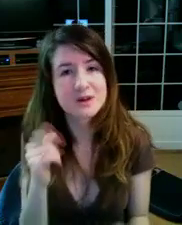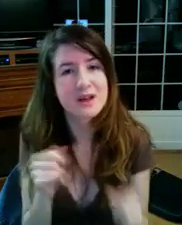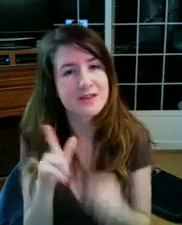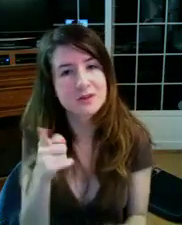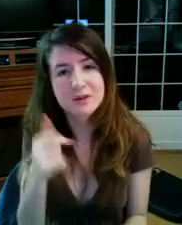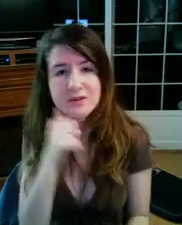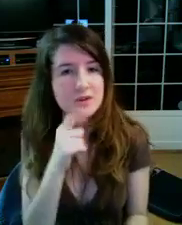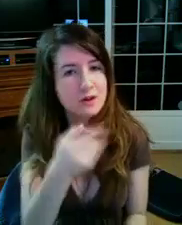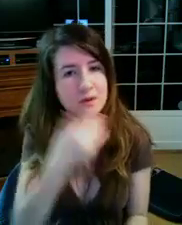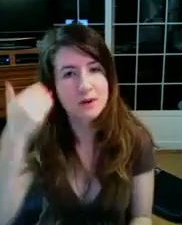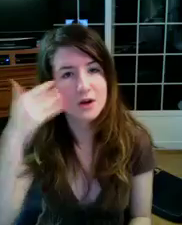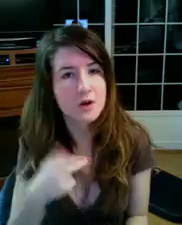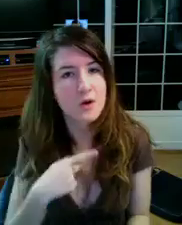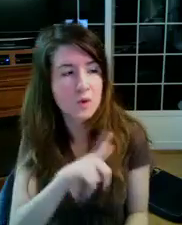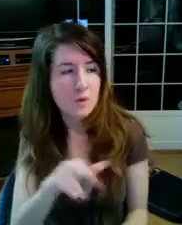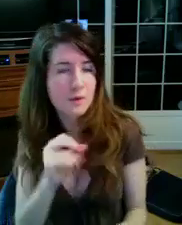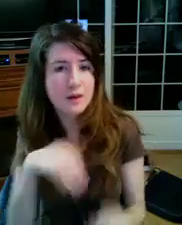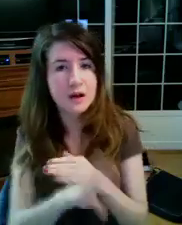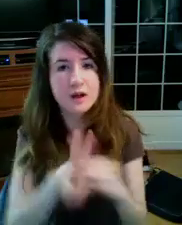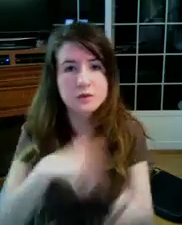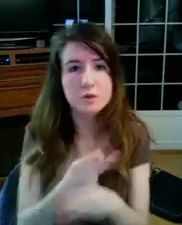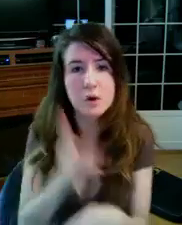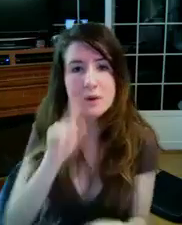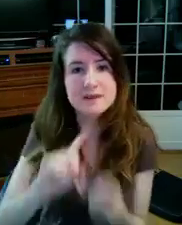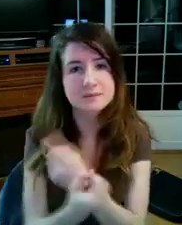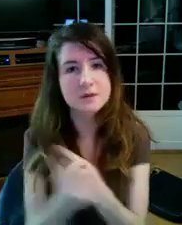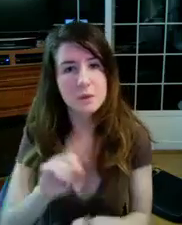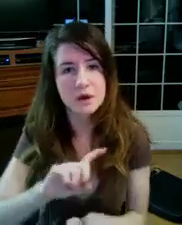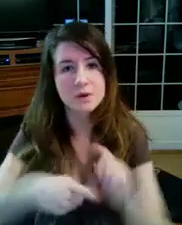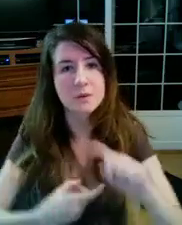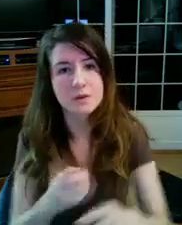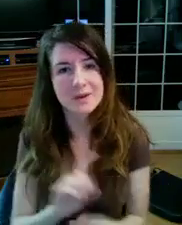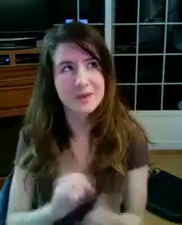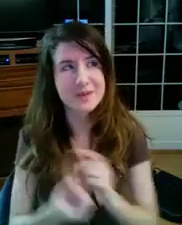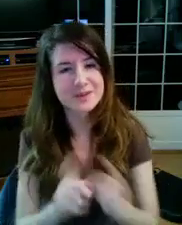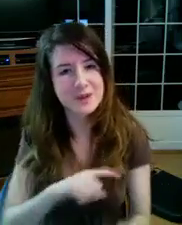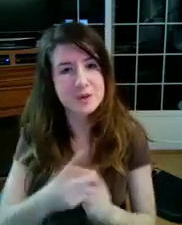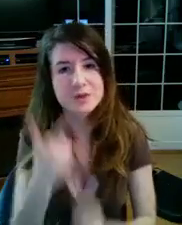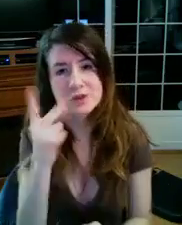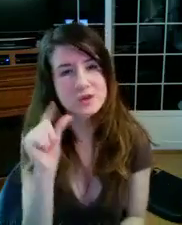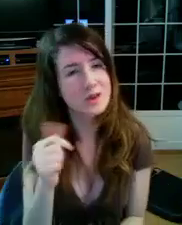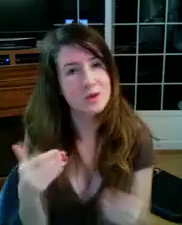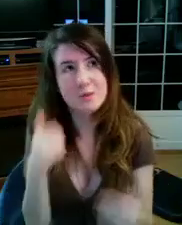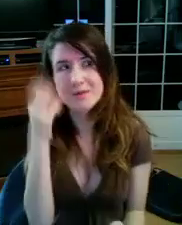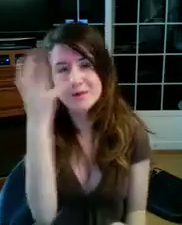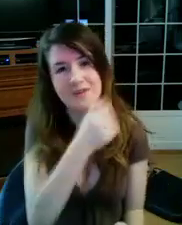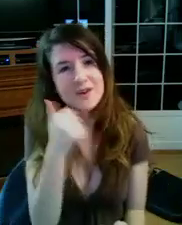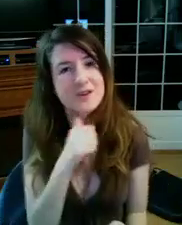ain't he? but he loves you, girl, and you better know it, what are we got in this world, when it spins, when it swirls, when it whirls, when it swirls, two little beautiful girls,